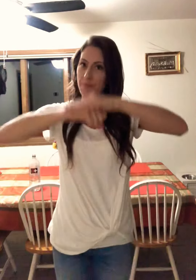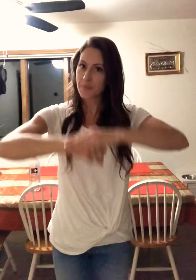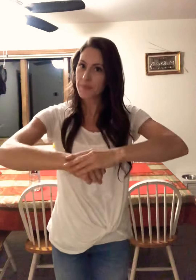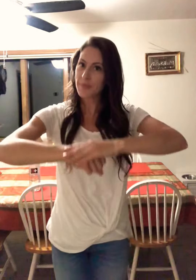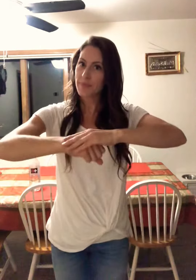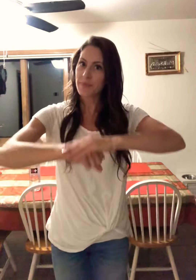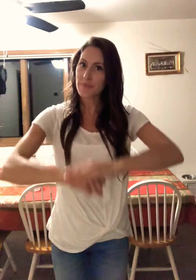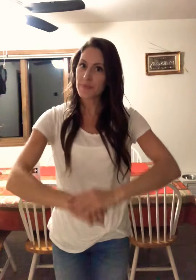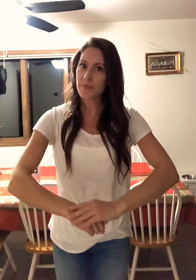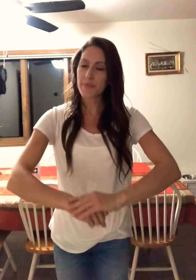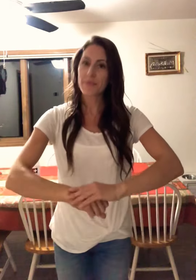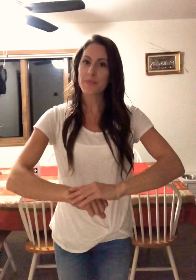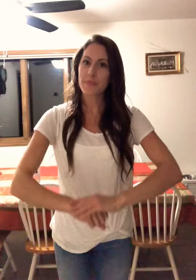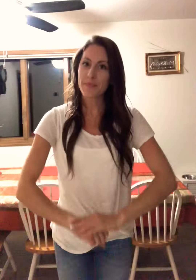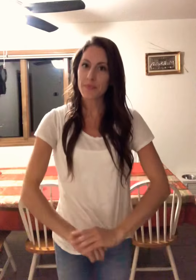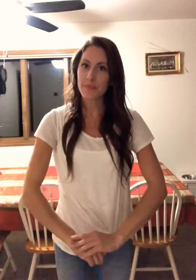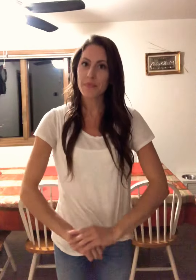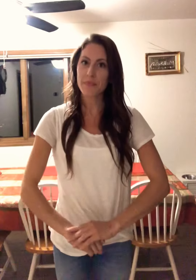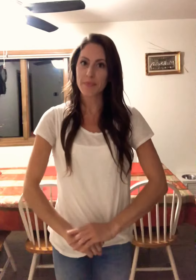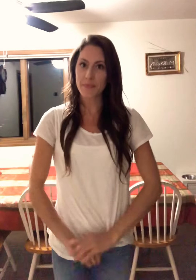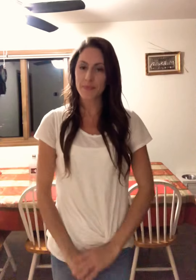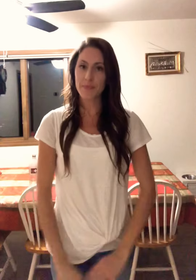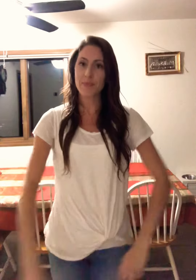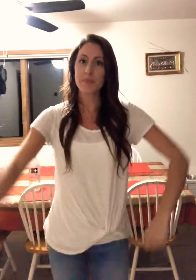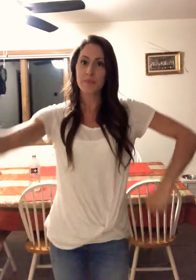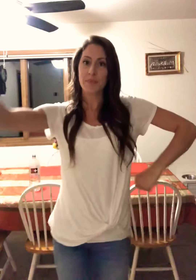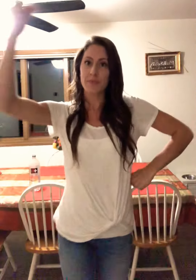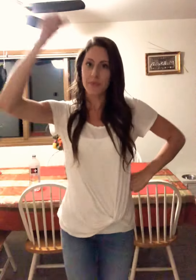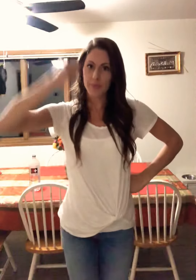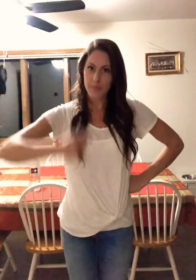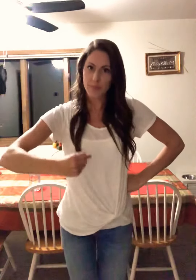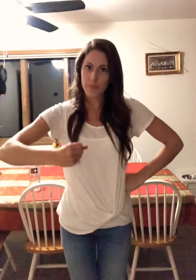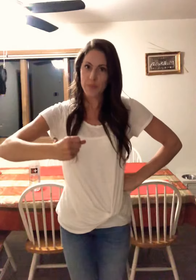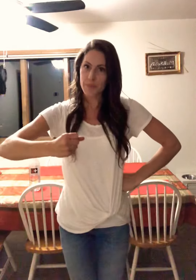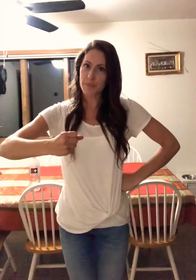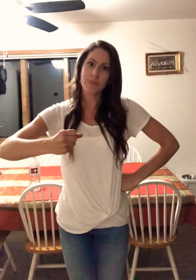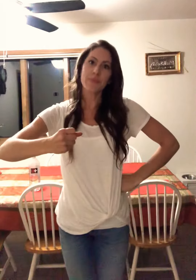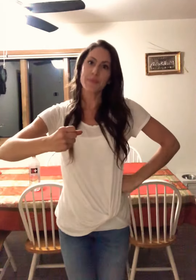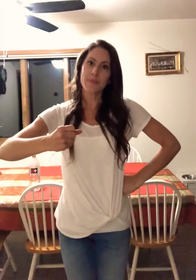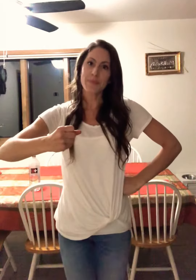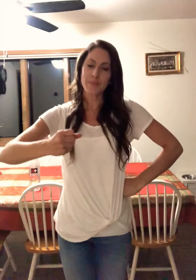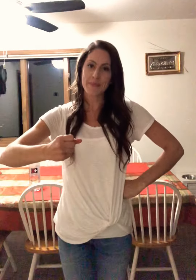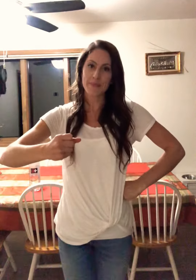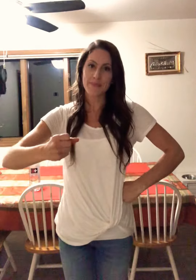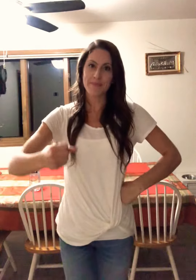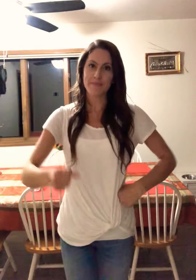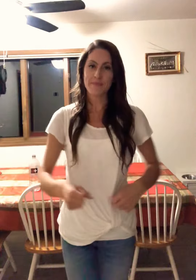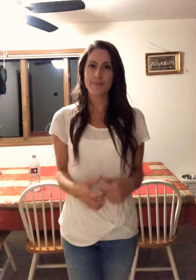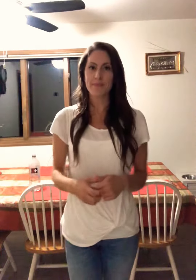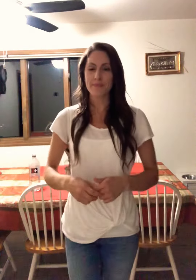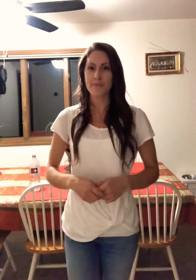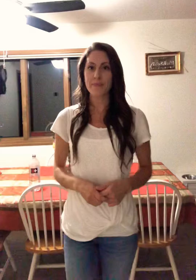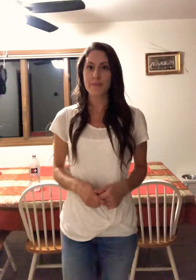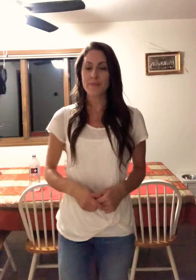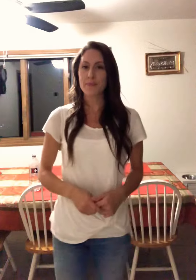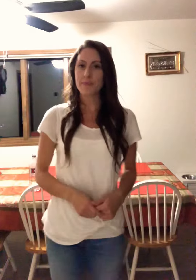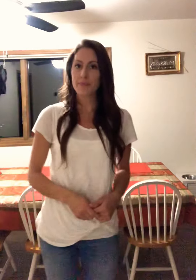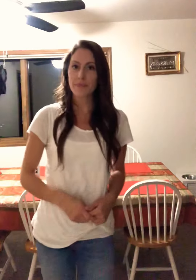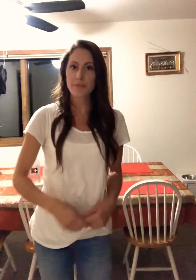limiting the king's power. Later,